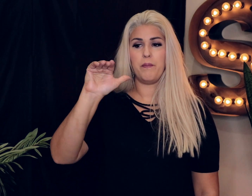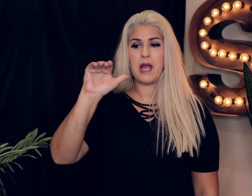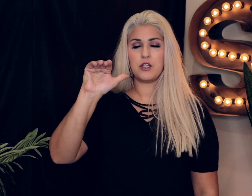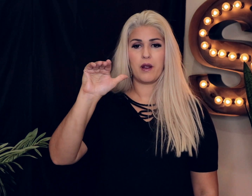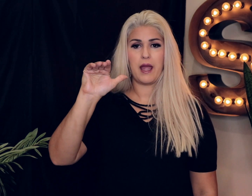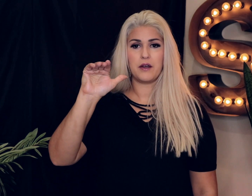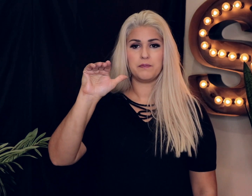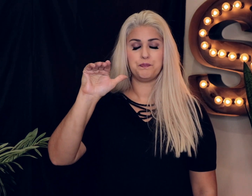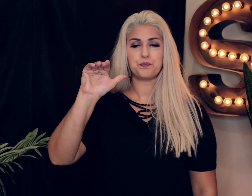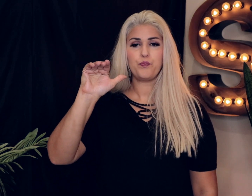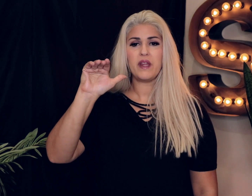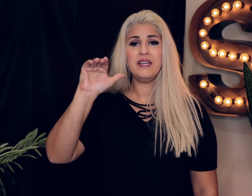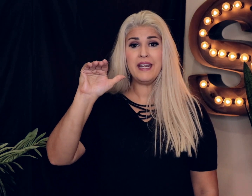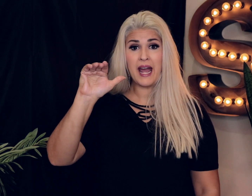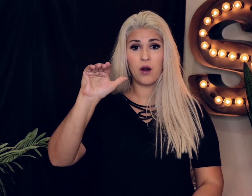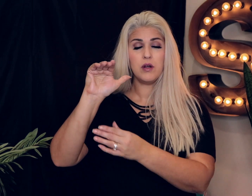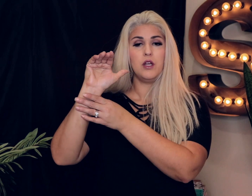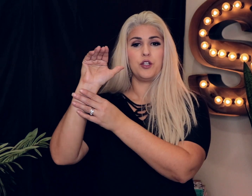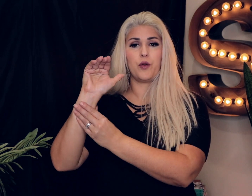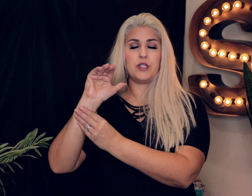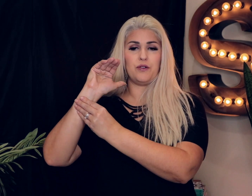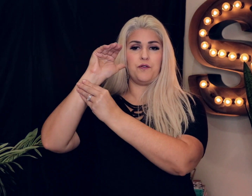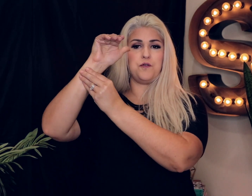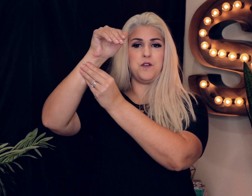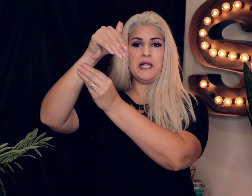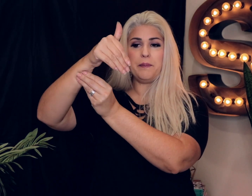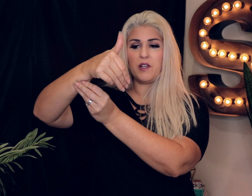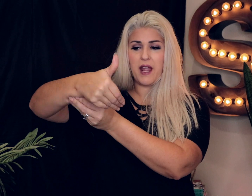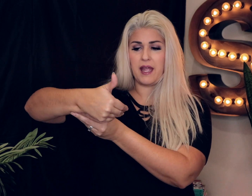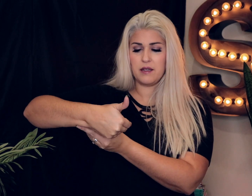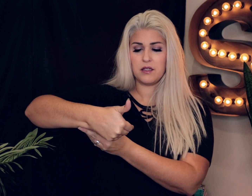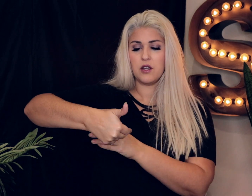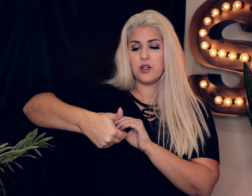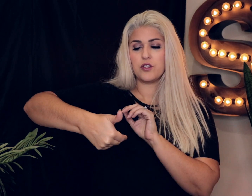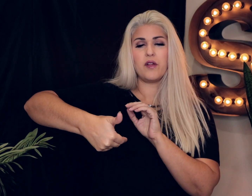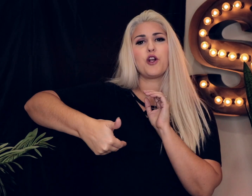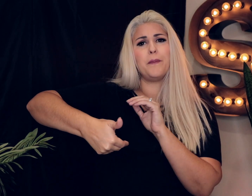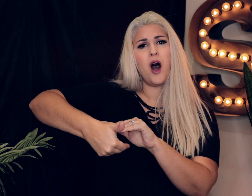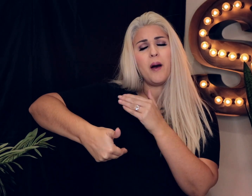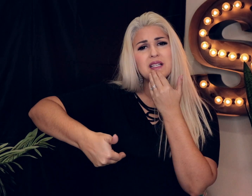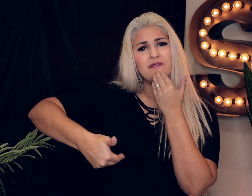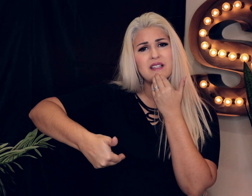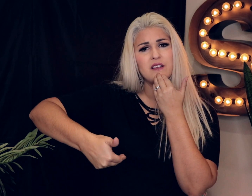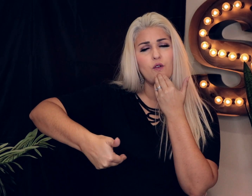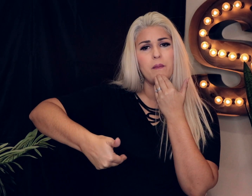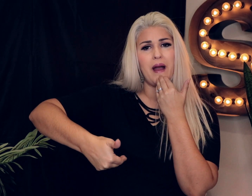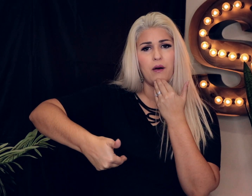bend your hand now you're going to flip your hand so that your palm is facing your mouth